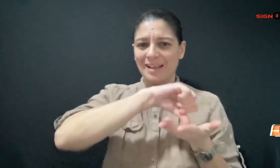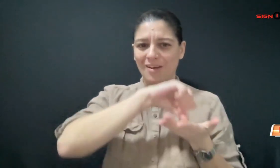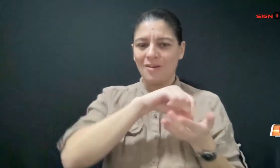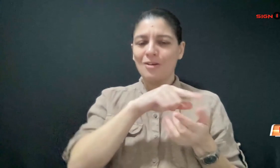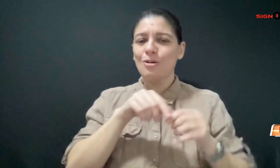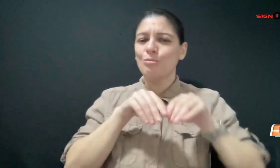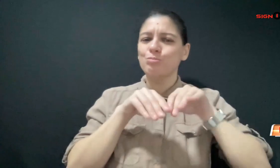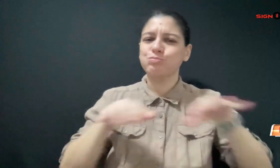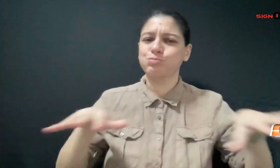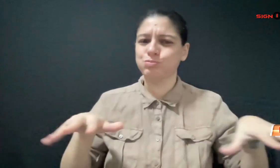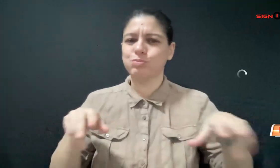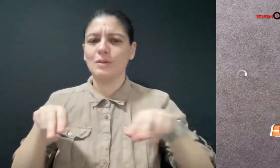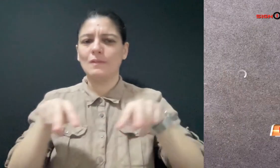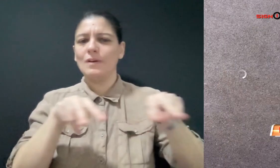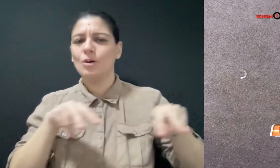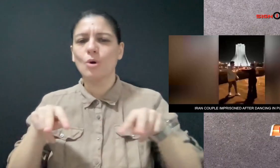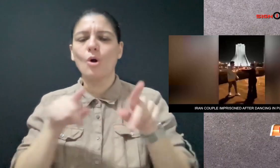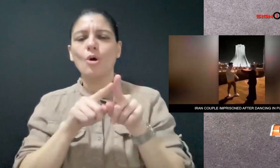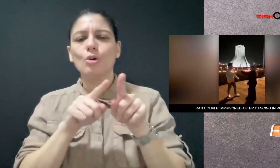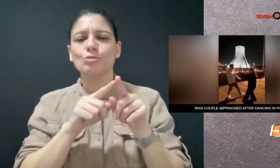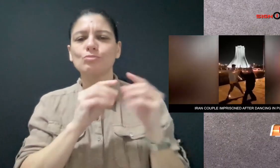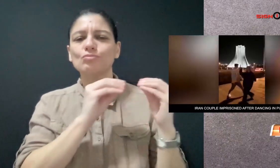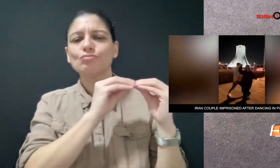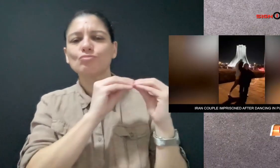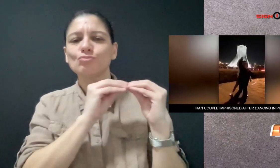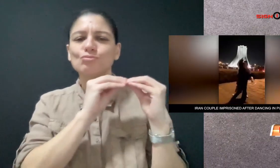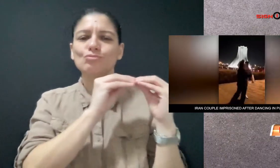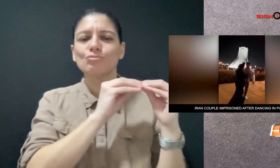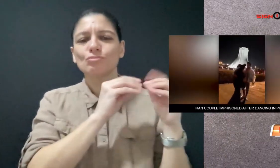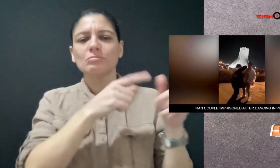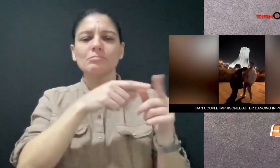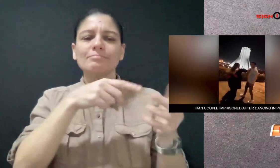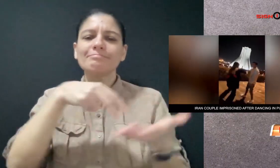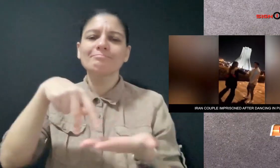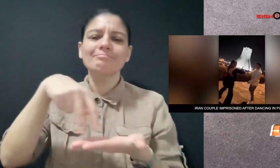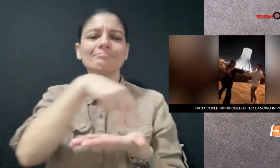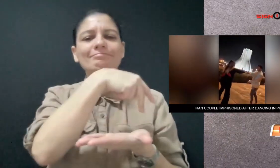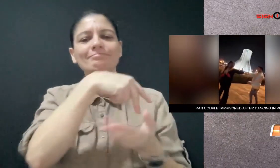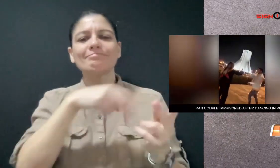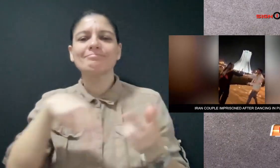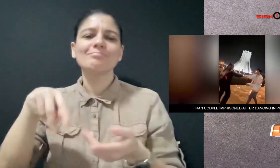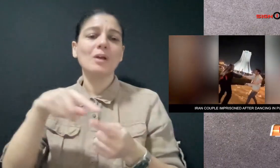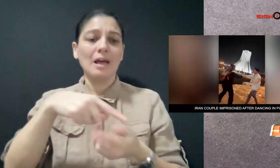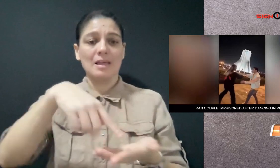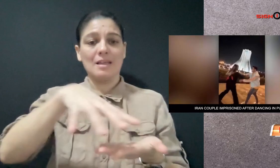A couple in Iran shared a romantic video showing them dancing in the streets of Tehran.